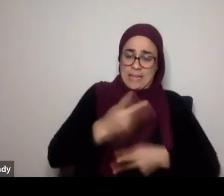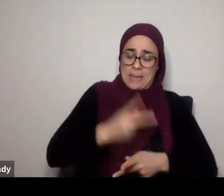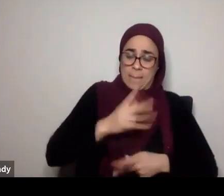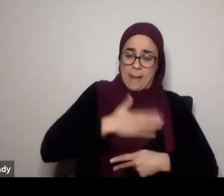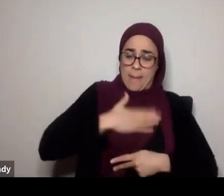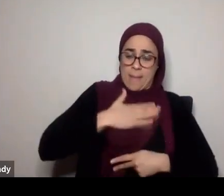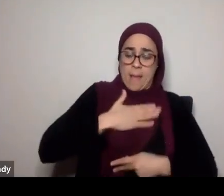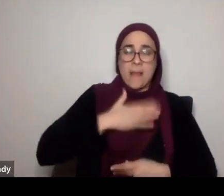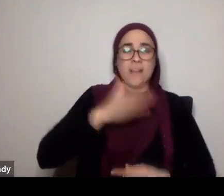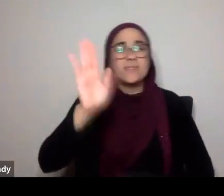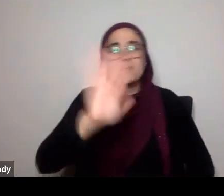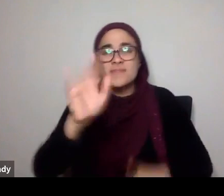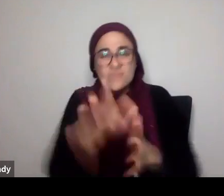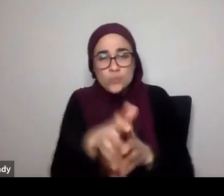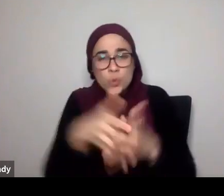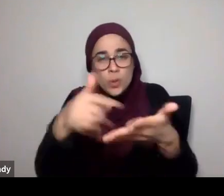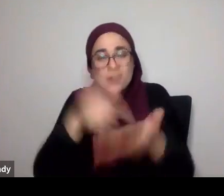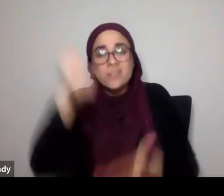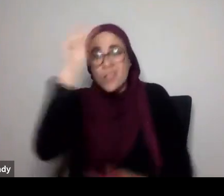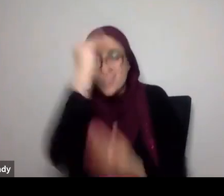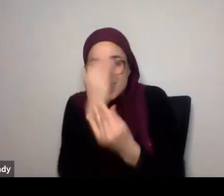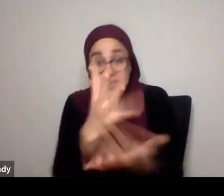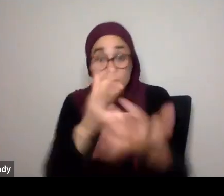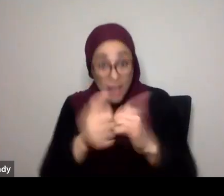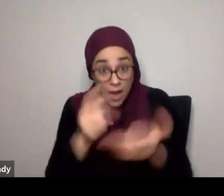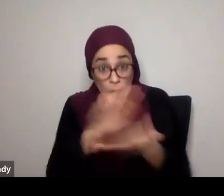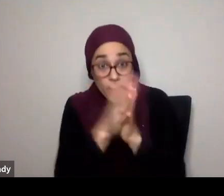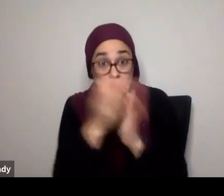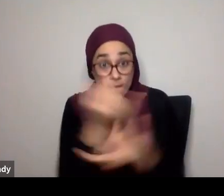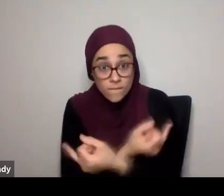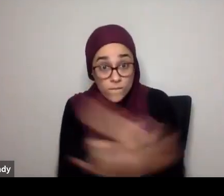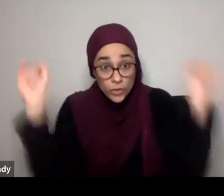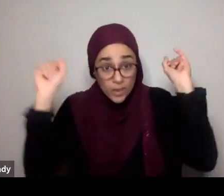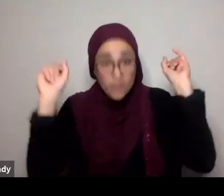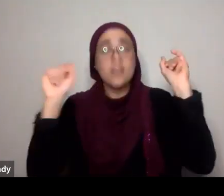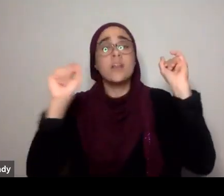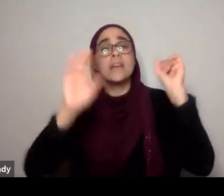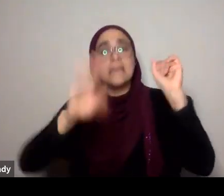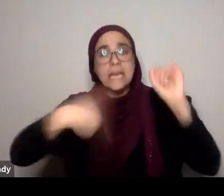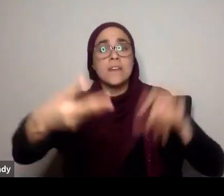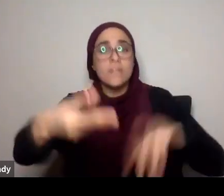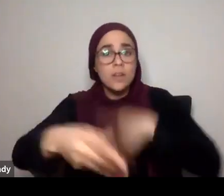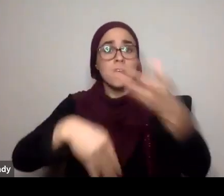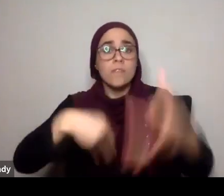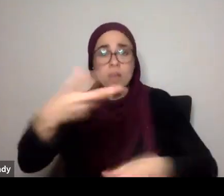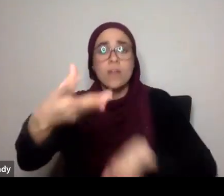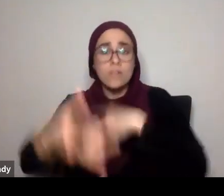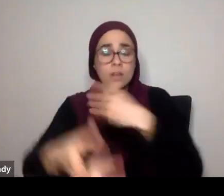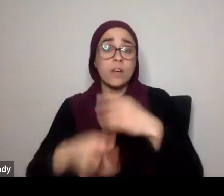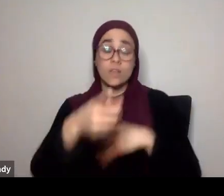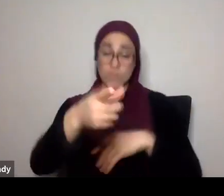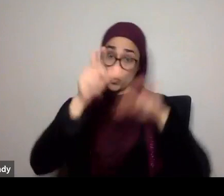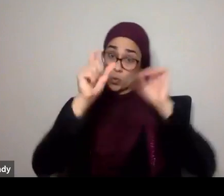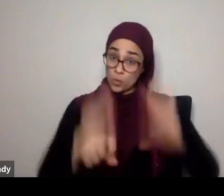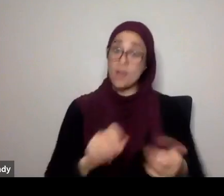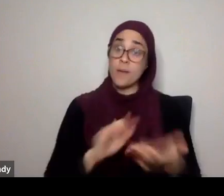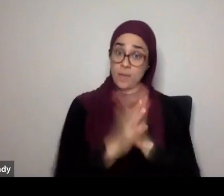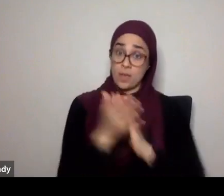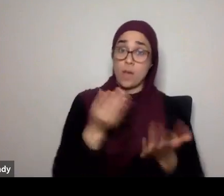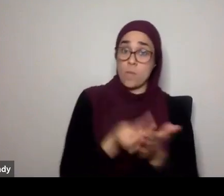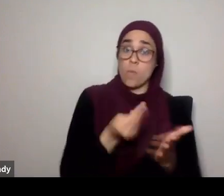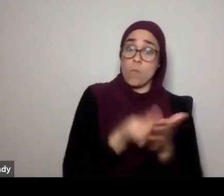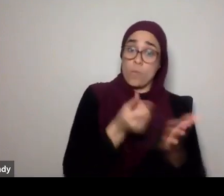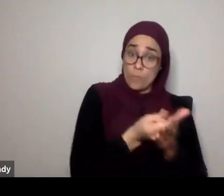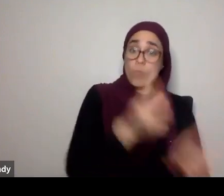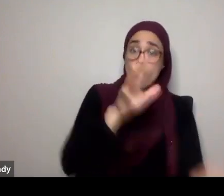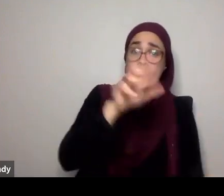that's how you attain true freedom, right, that's how you attain true freedom, now of course you can be wealthy, you can have the duni in your hand, not in your heart, as long as you give